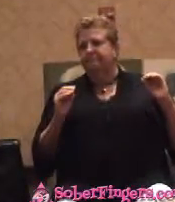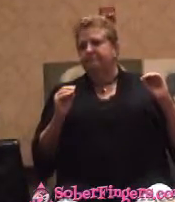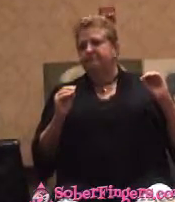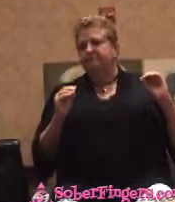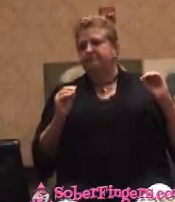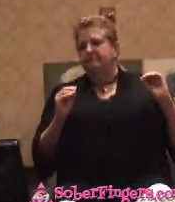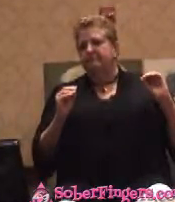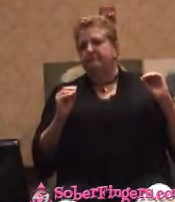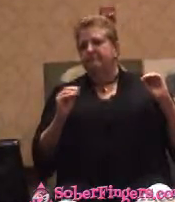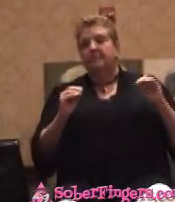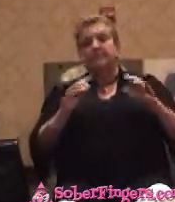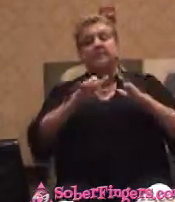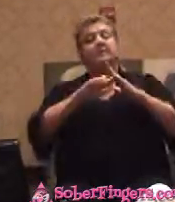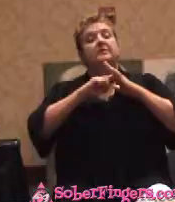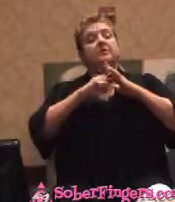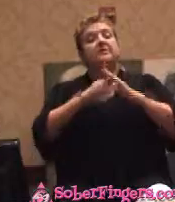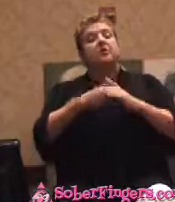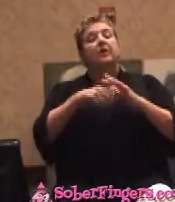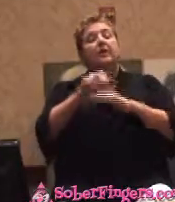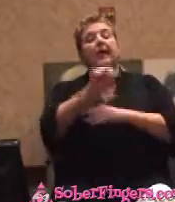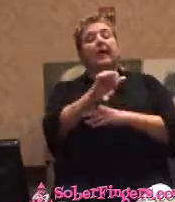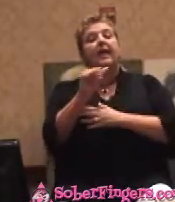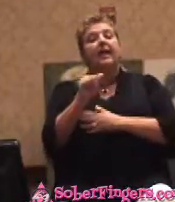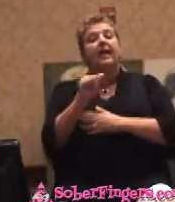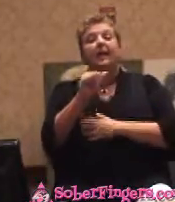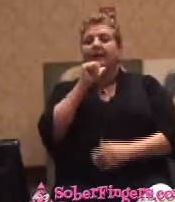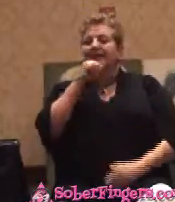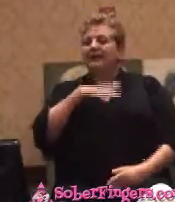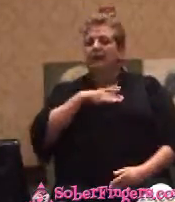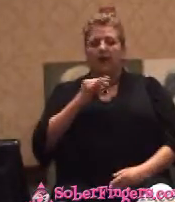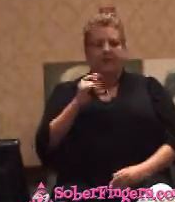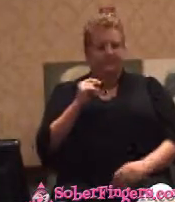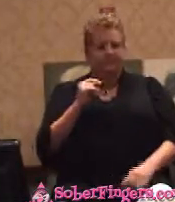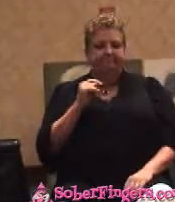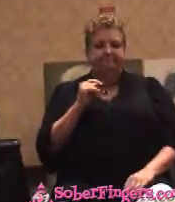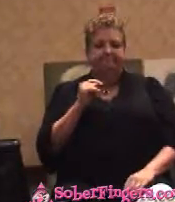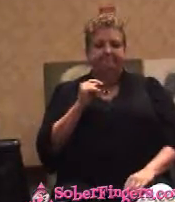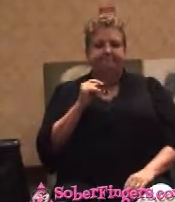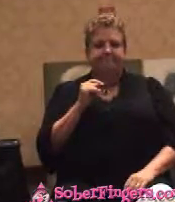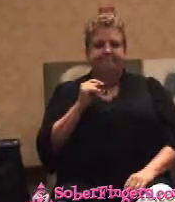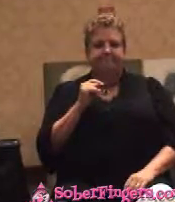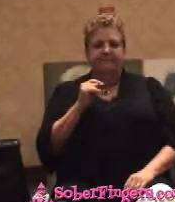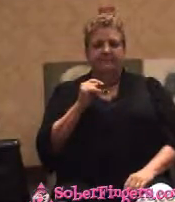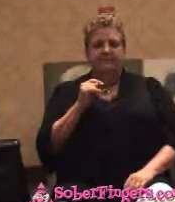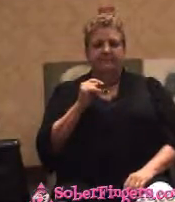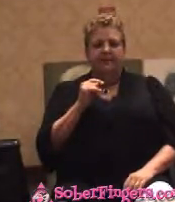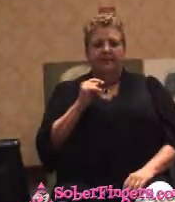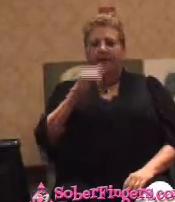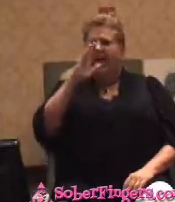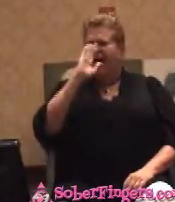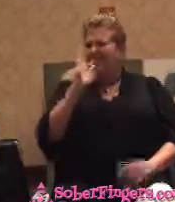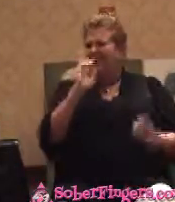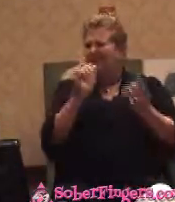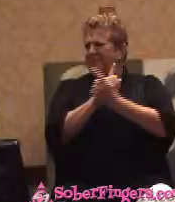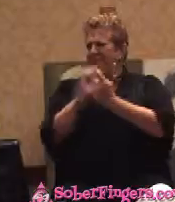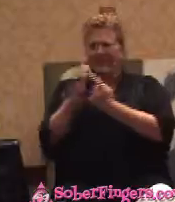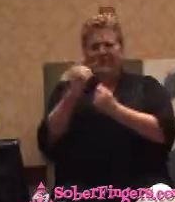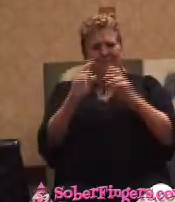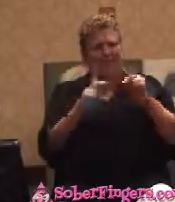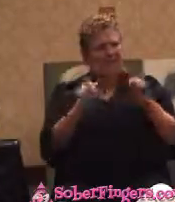I started an alcoholic synonymous. I did not like it. I never met a group of people like this. This